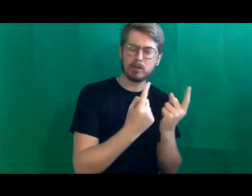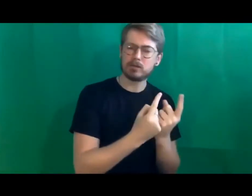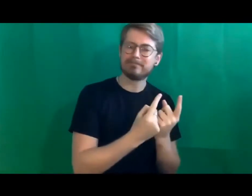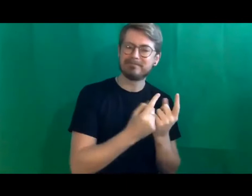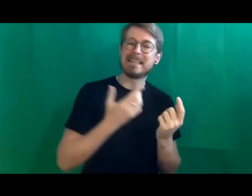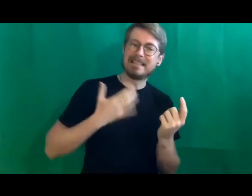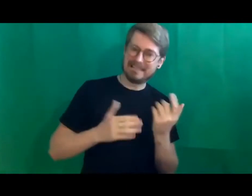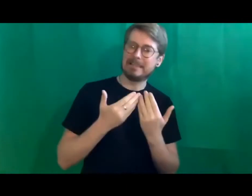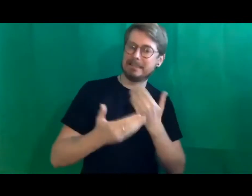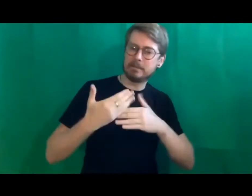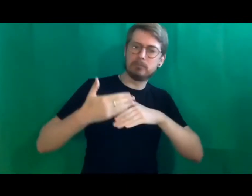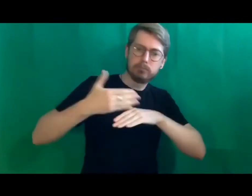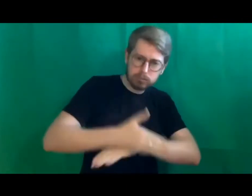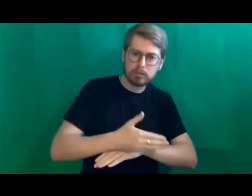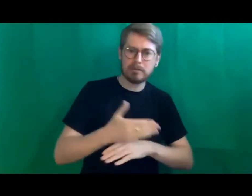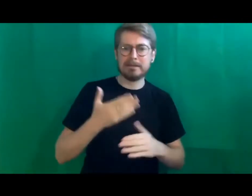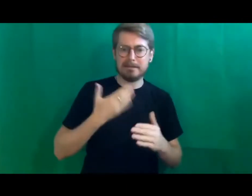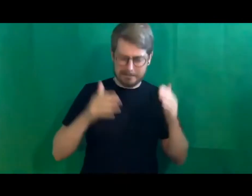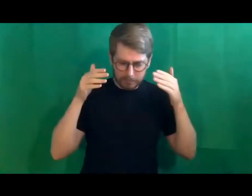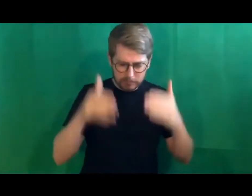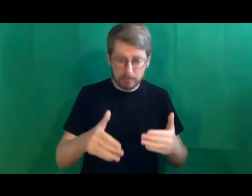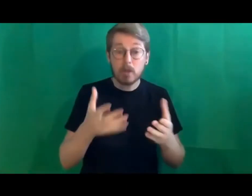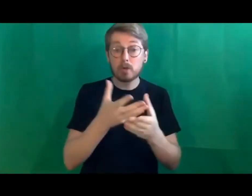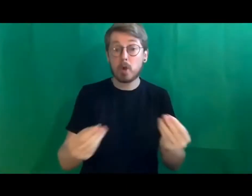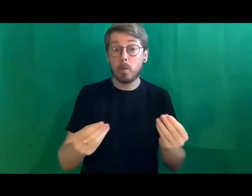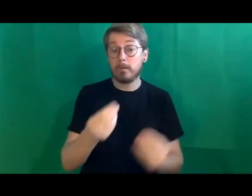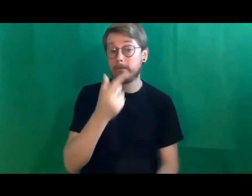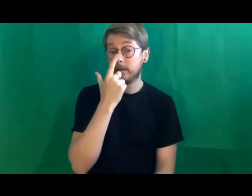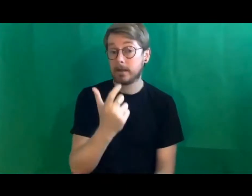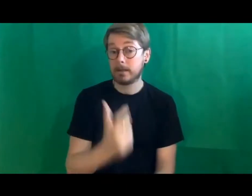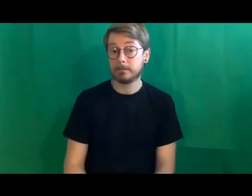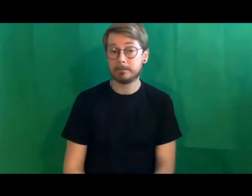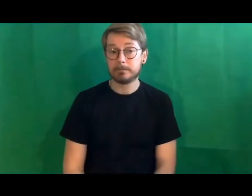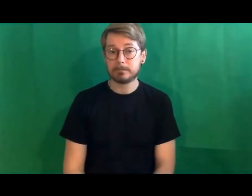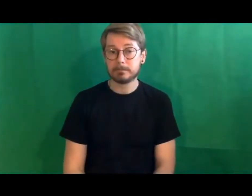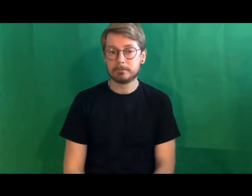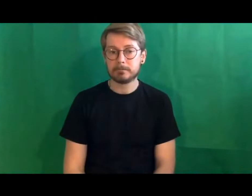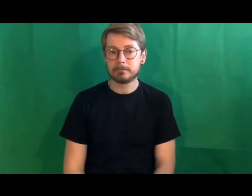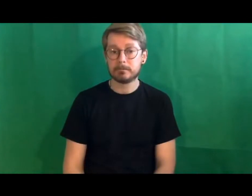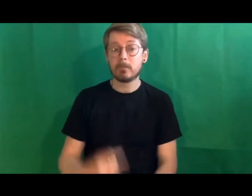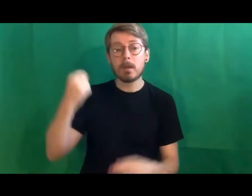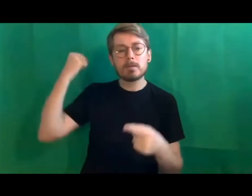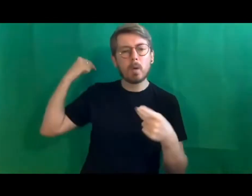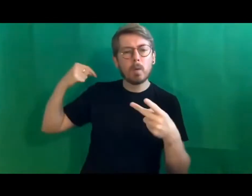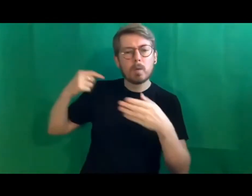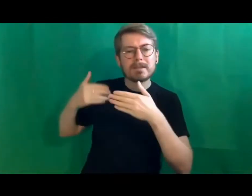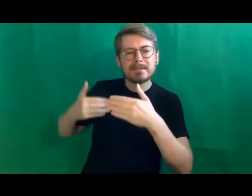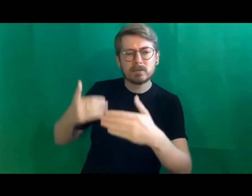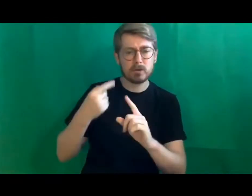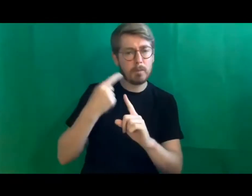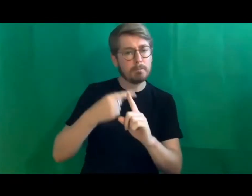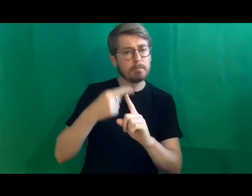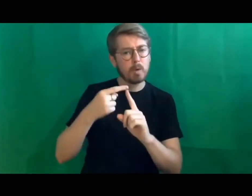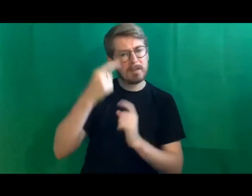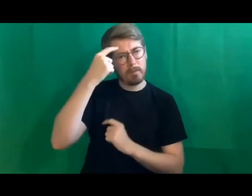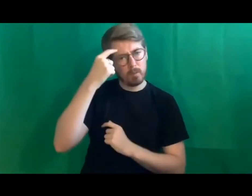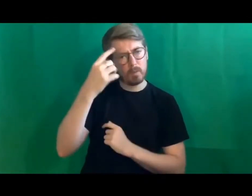more effort and a lack of ego and we can solve them. There were notes of optimism in those sessions and I was really proud